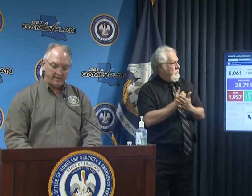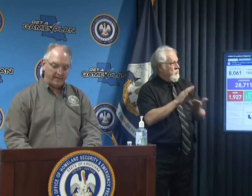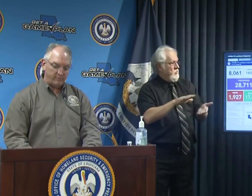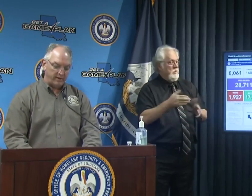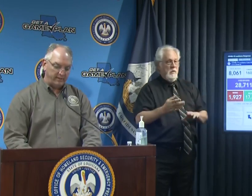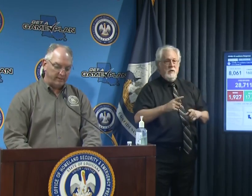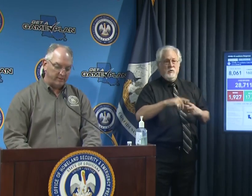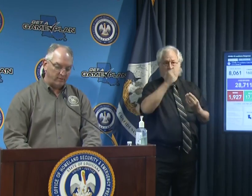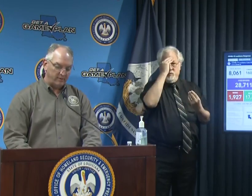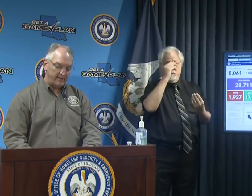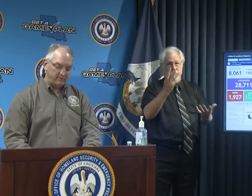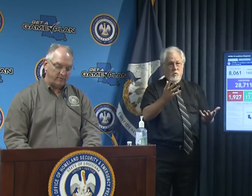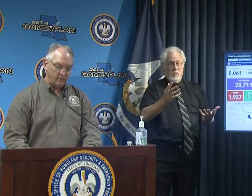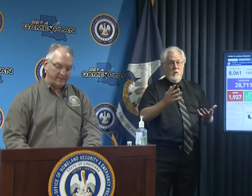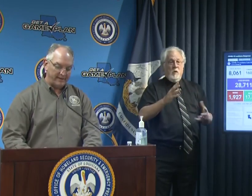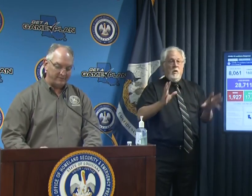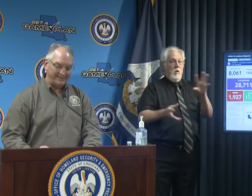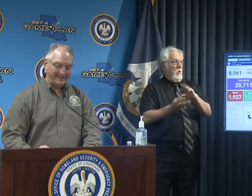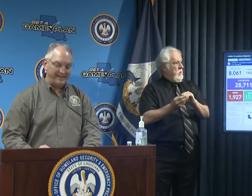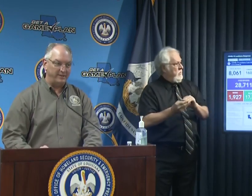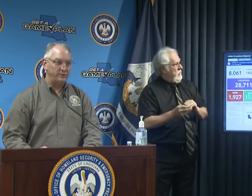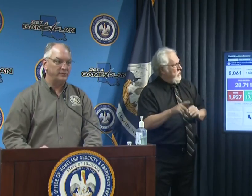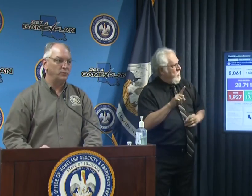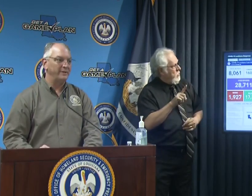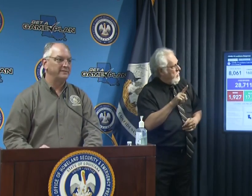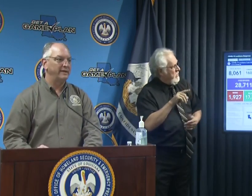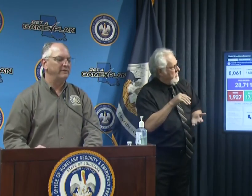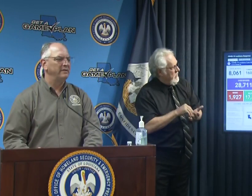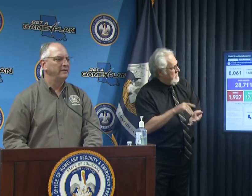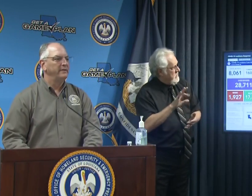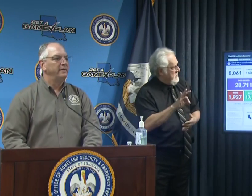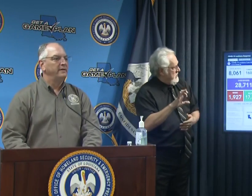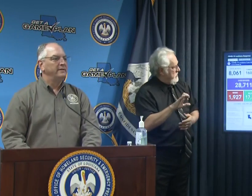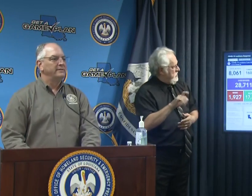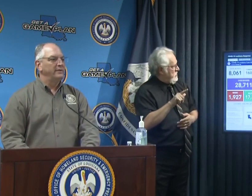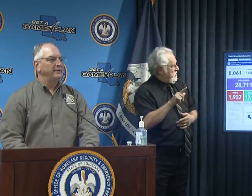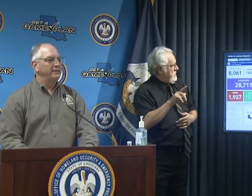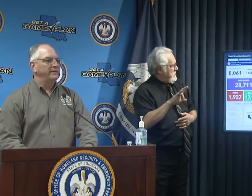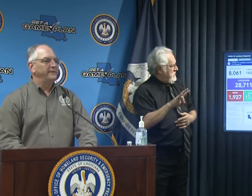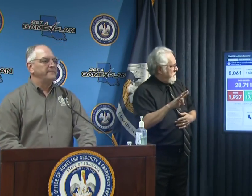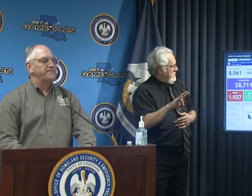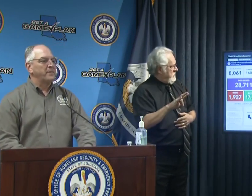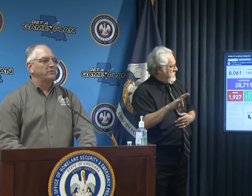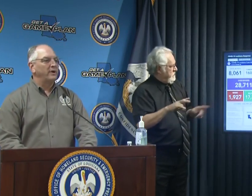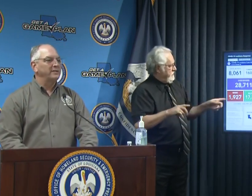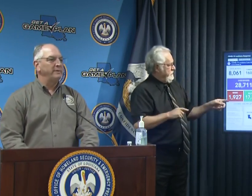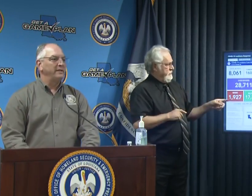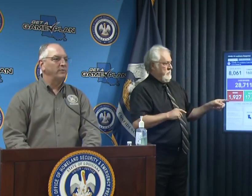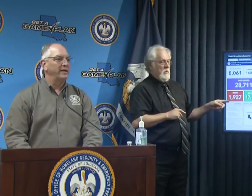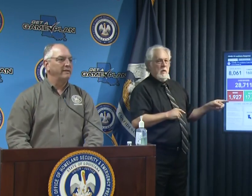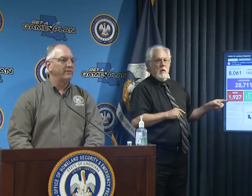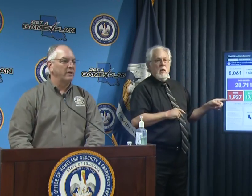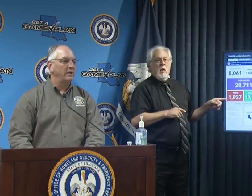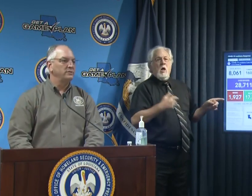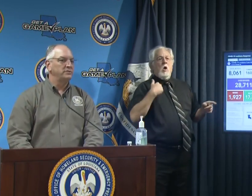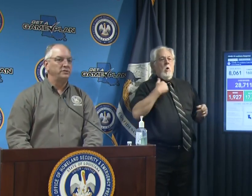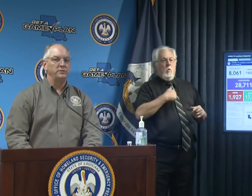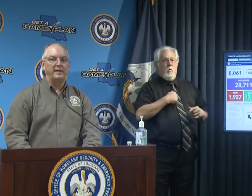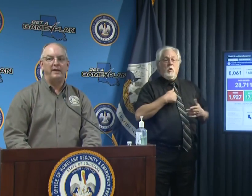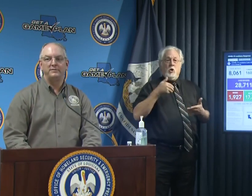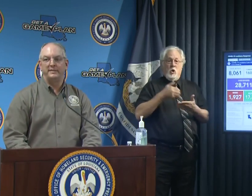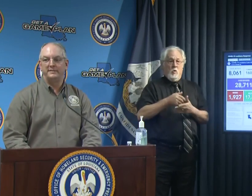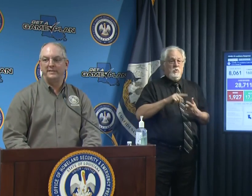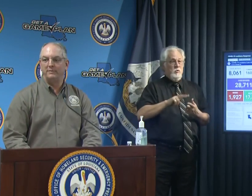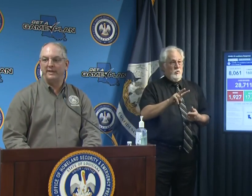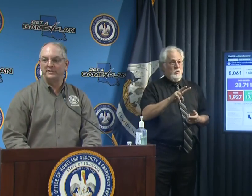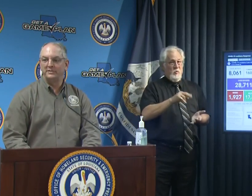report today bringing the total deaths to 1,927 so it strikes me that we're getting very close to